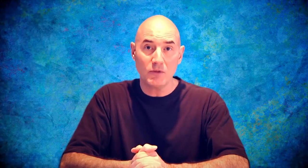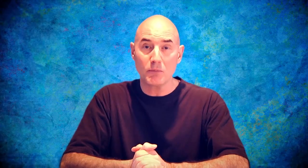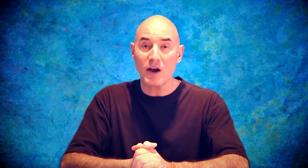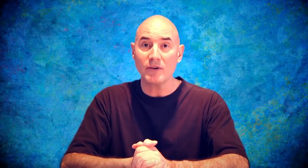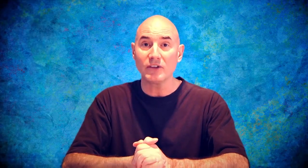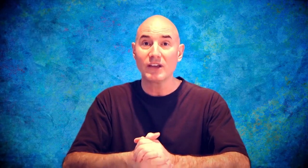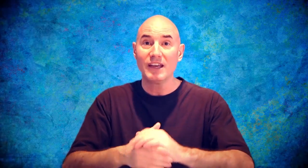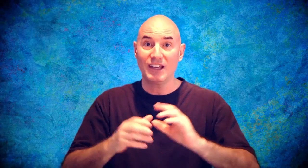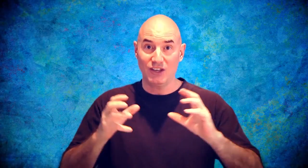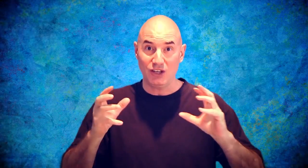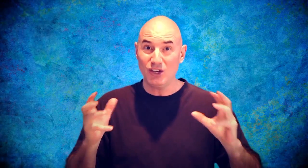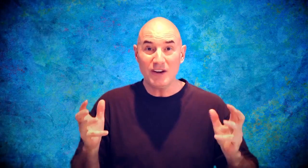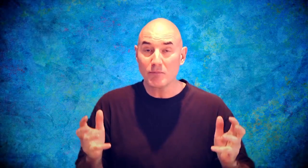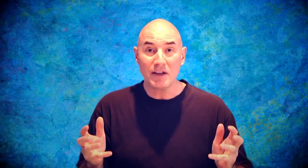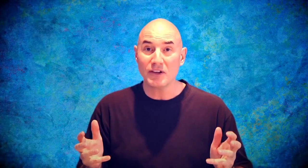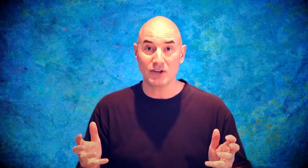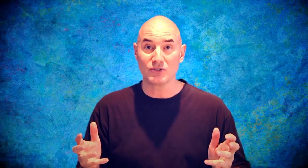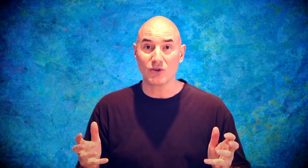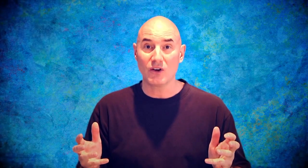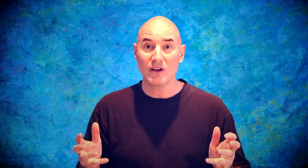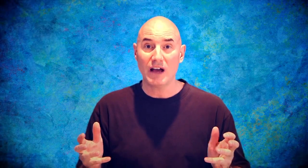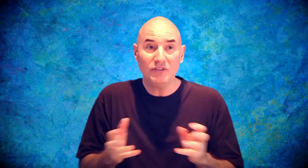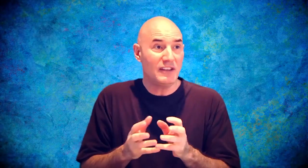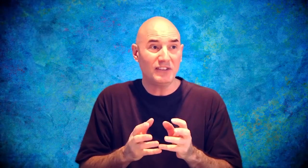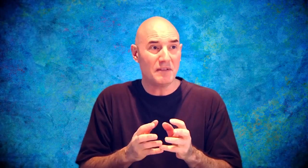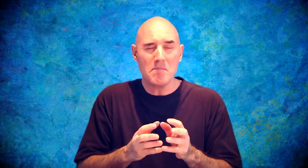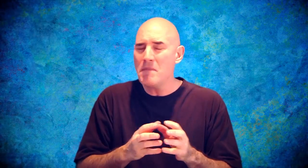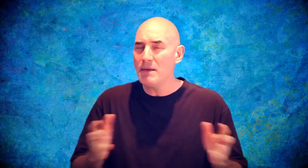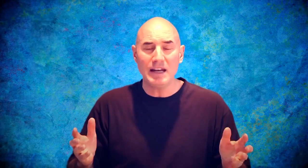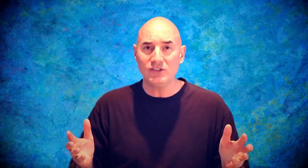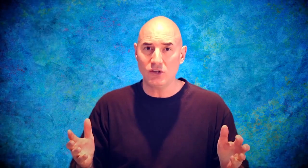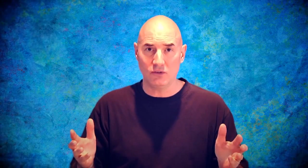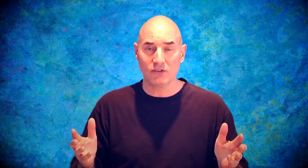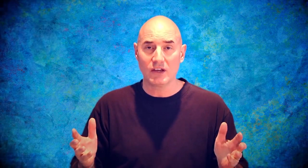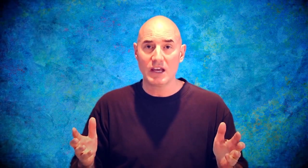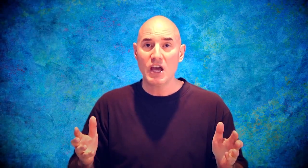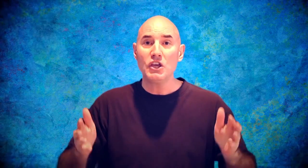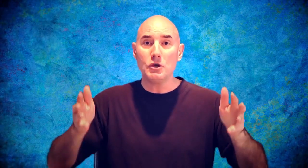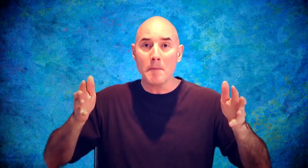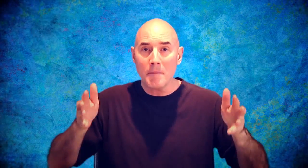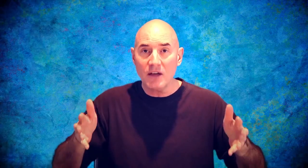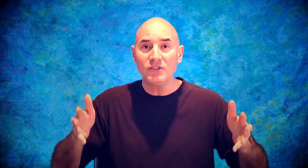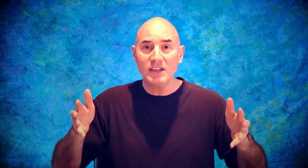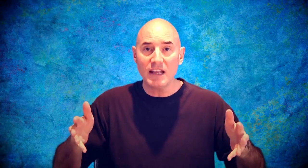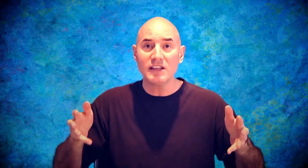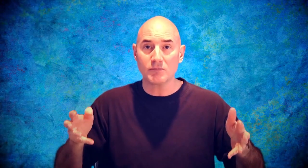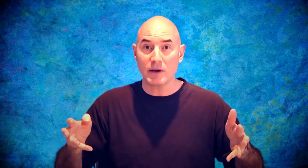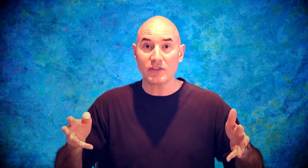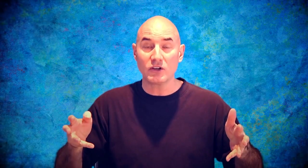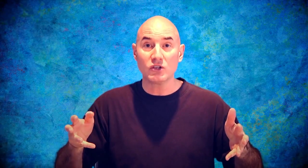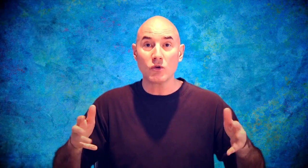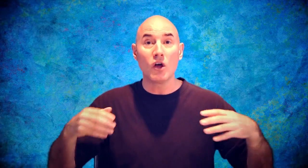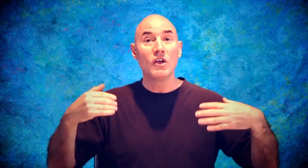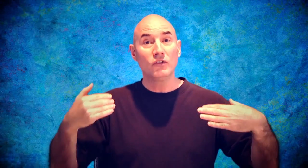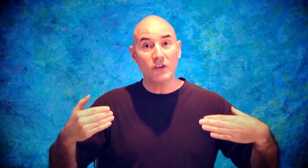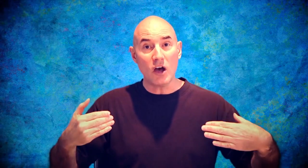with your progress. You don't have breath under control. I've seen this in many, many students. You must get this breath under control. So,